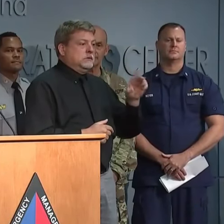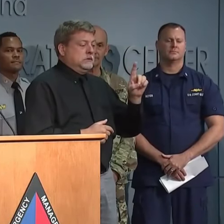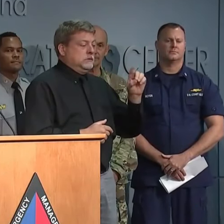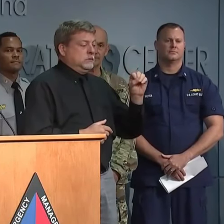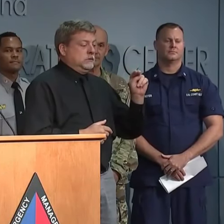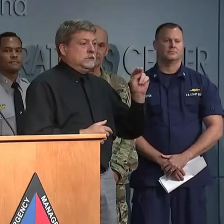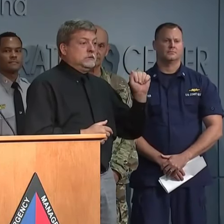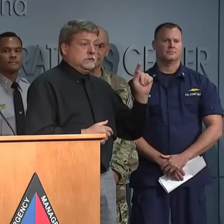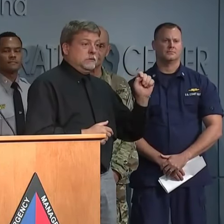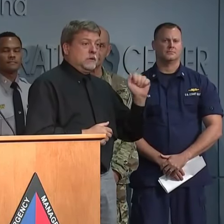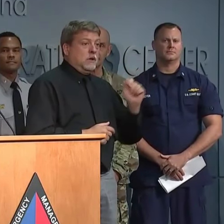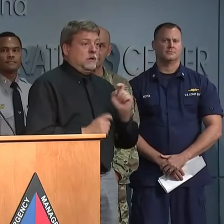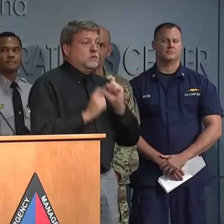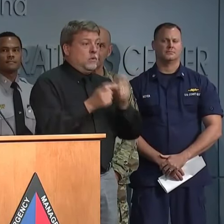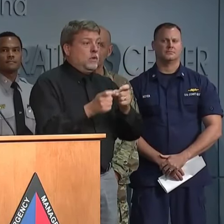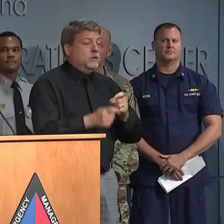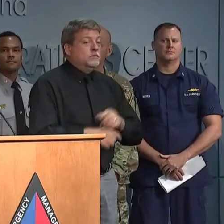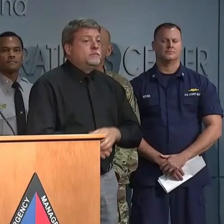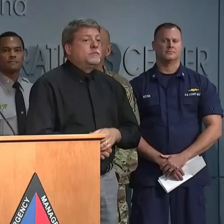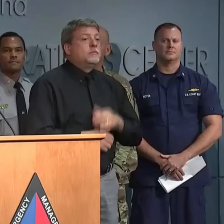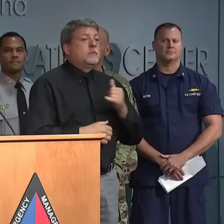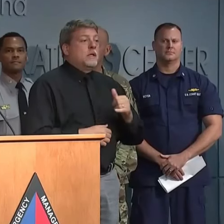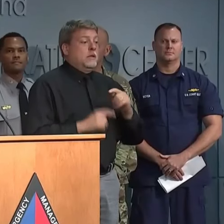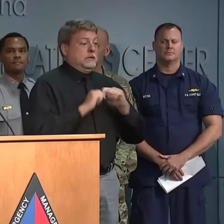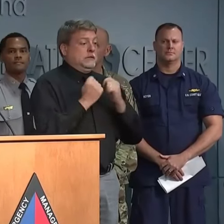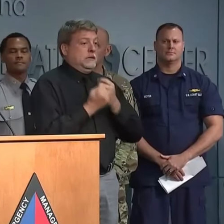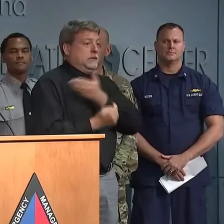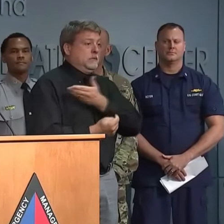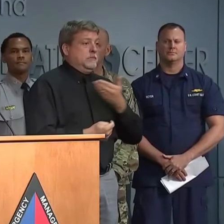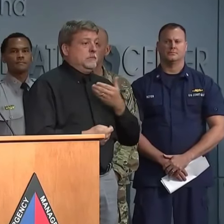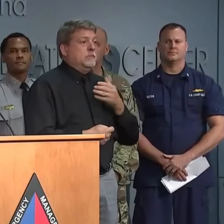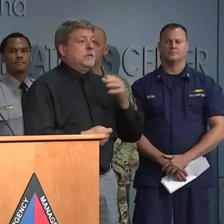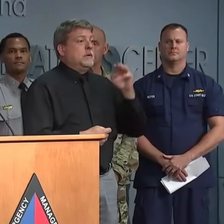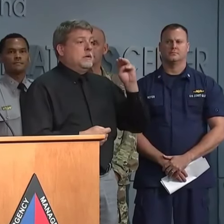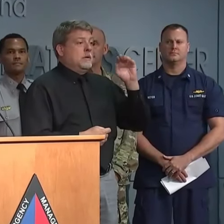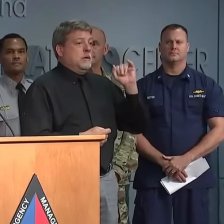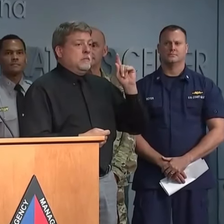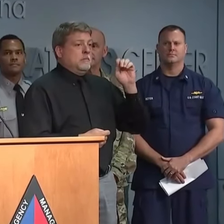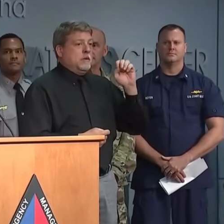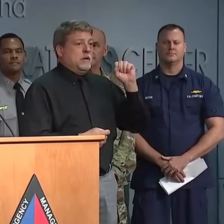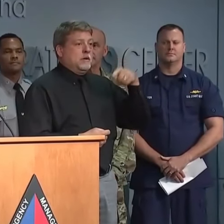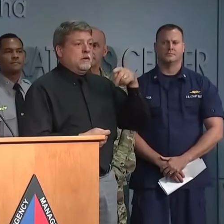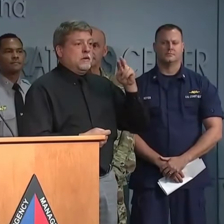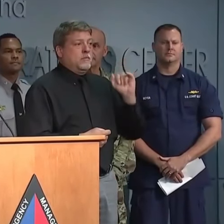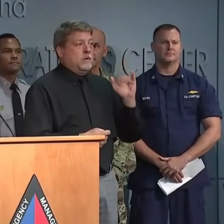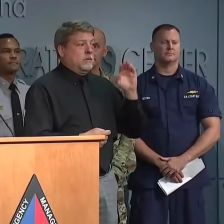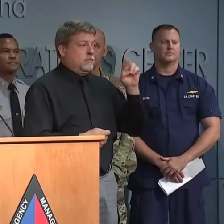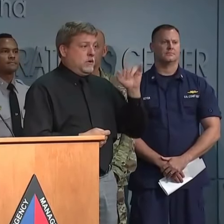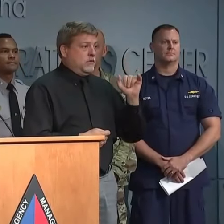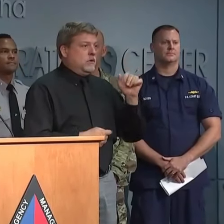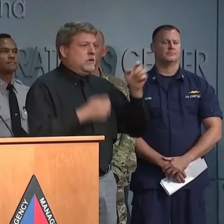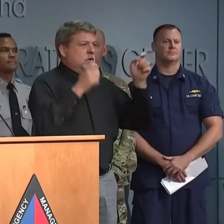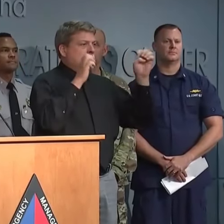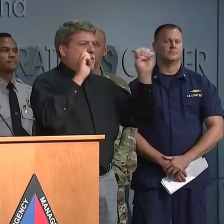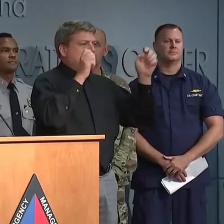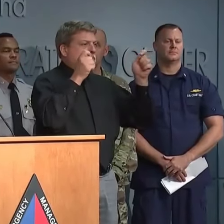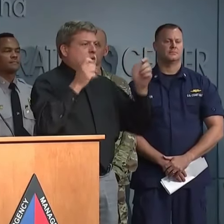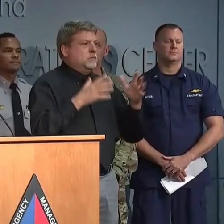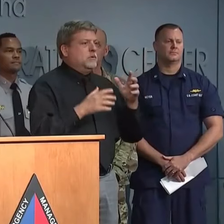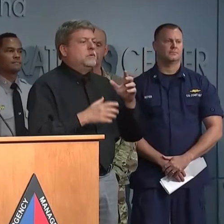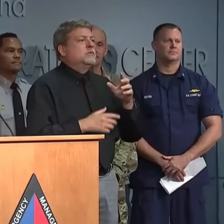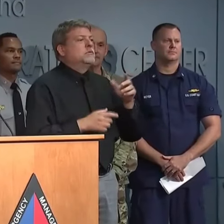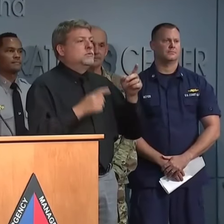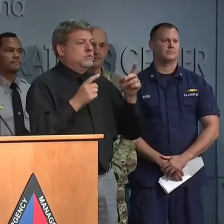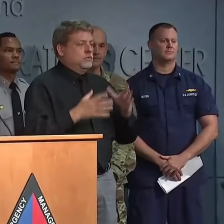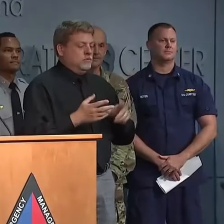With me today, I have Emergency Management Director Mike Sprayberry, Public Safety Secretary Eric